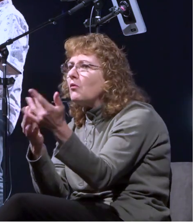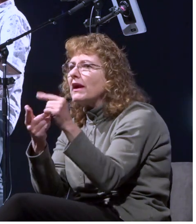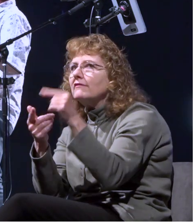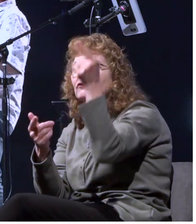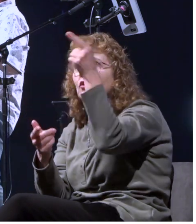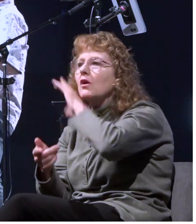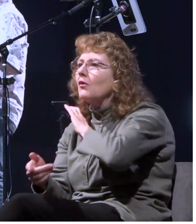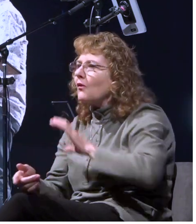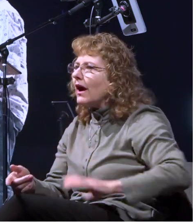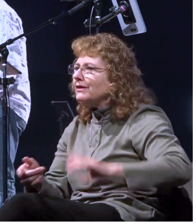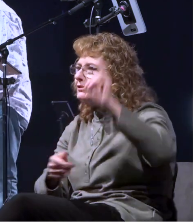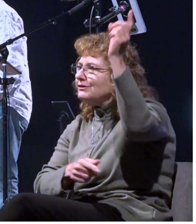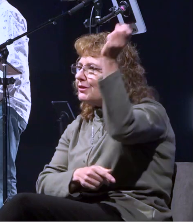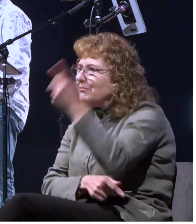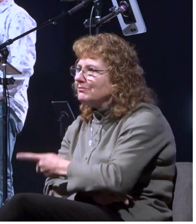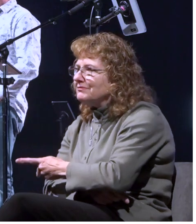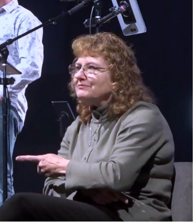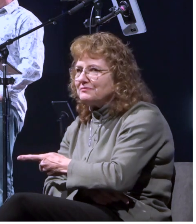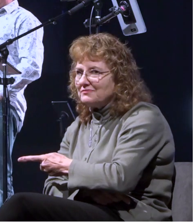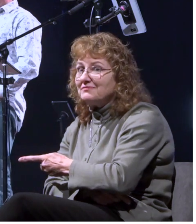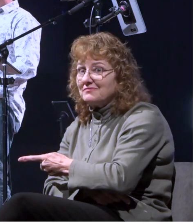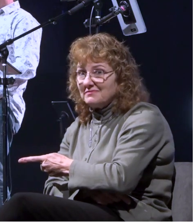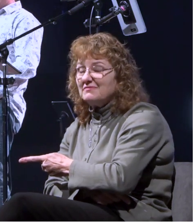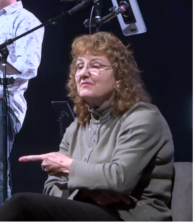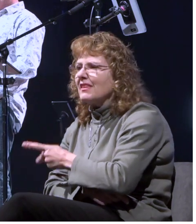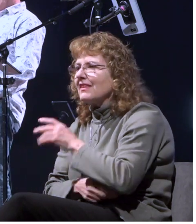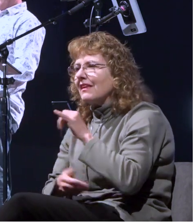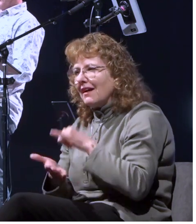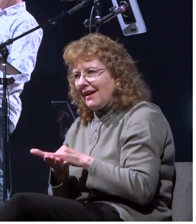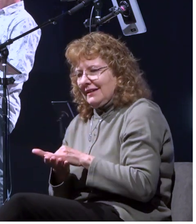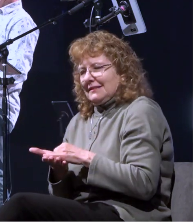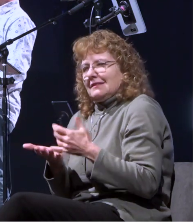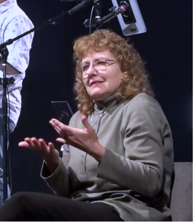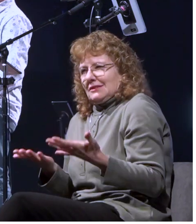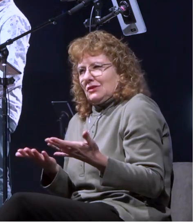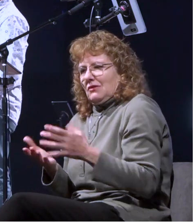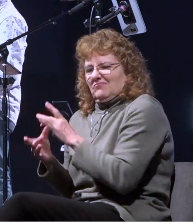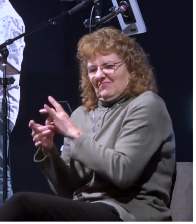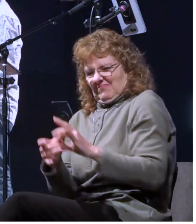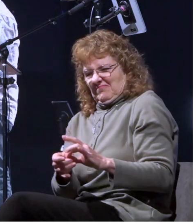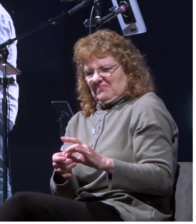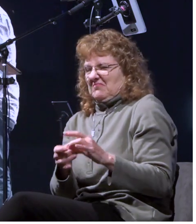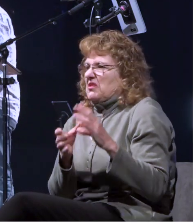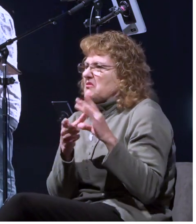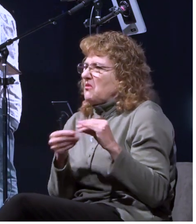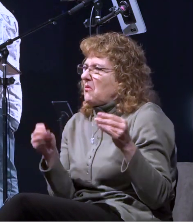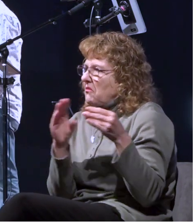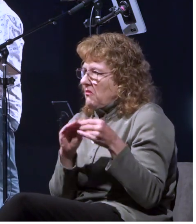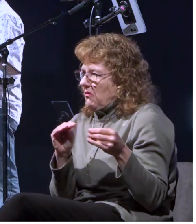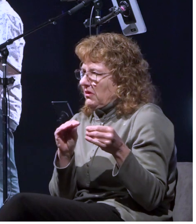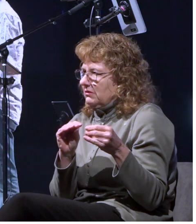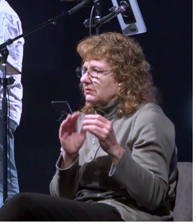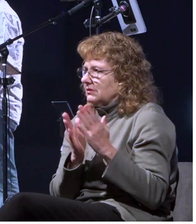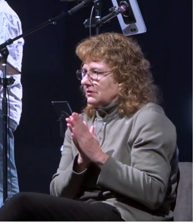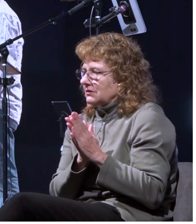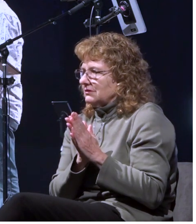having said that in regards to the particular story in acts chapter 1 uh through acts chapter 28